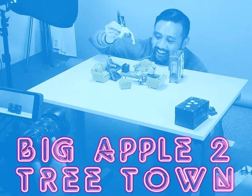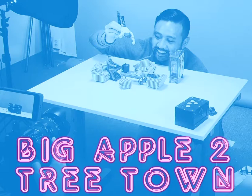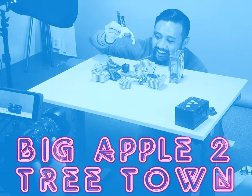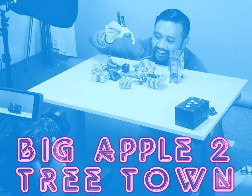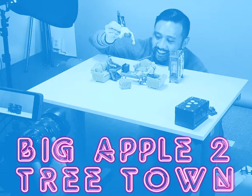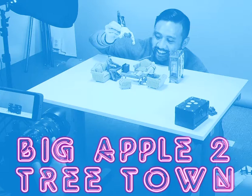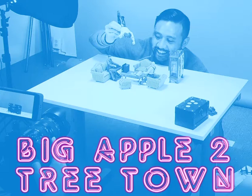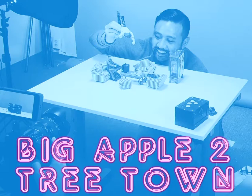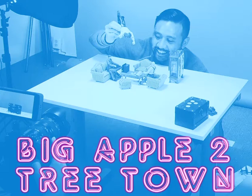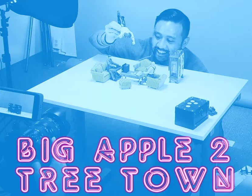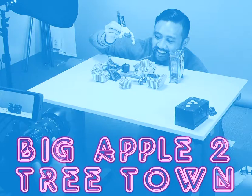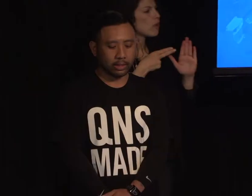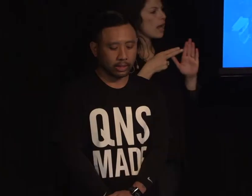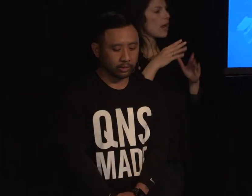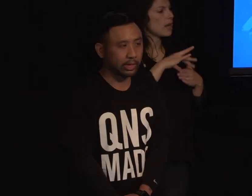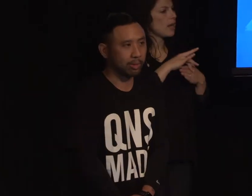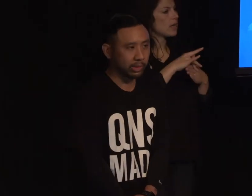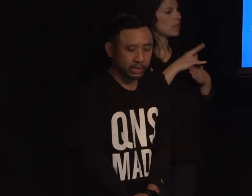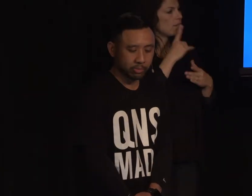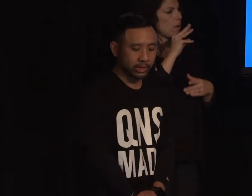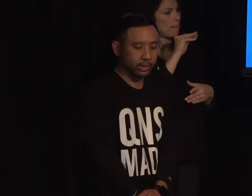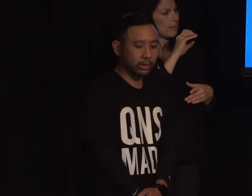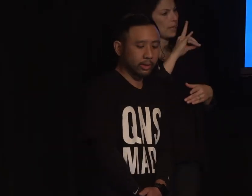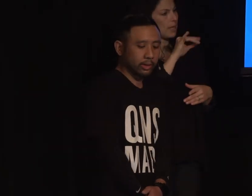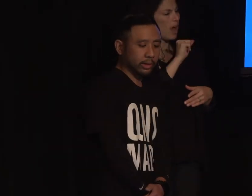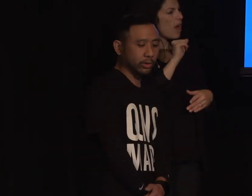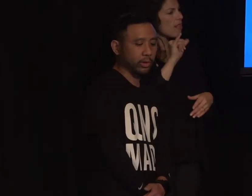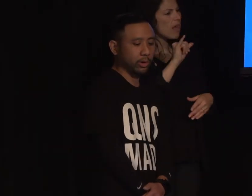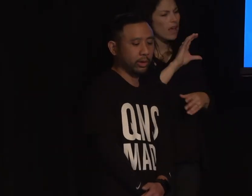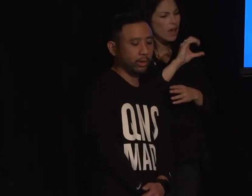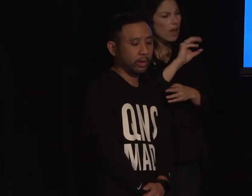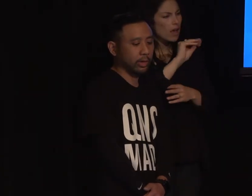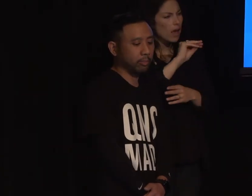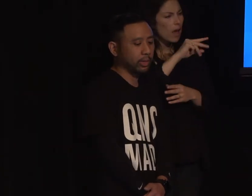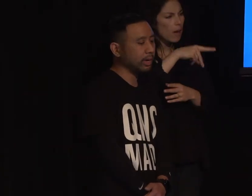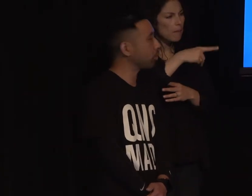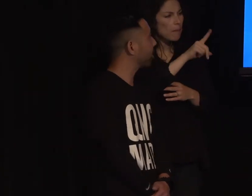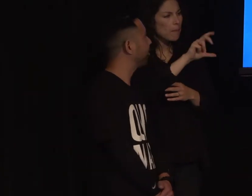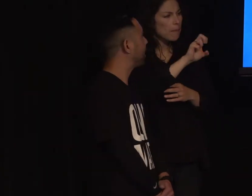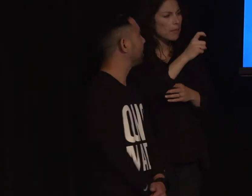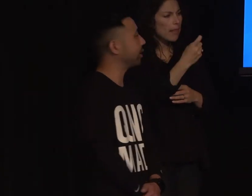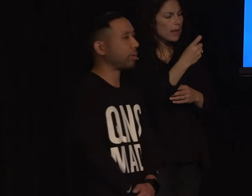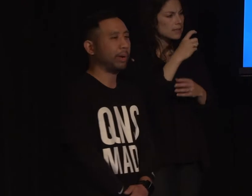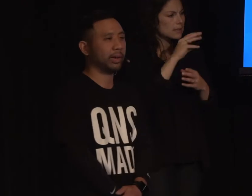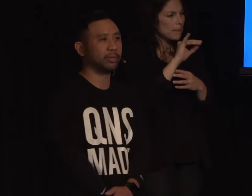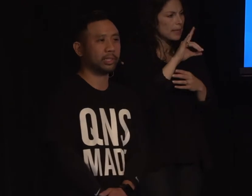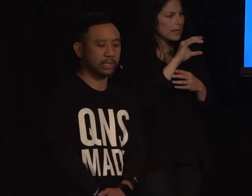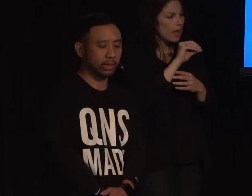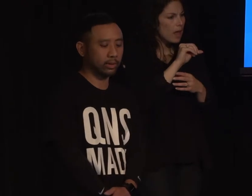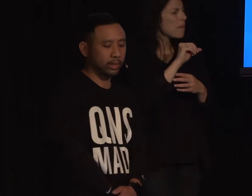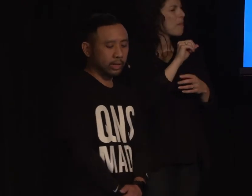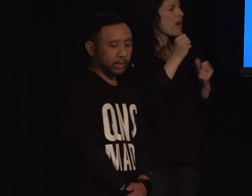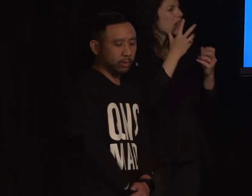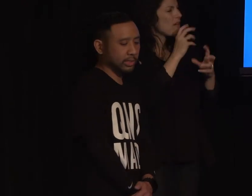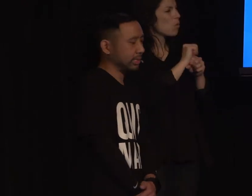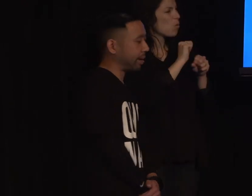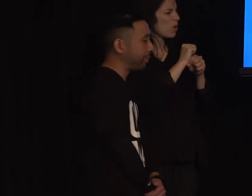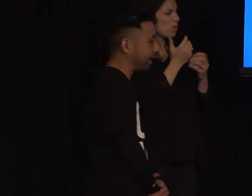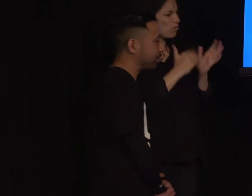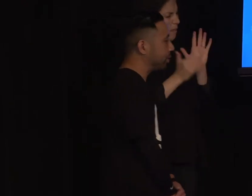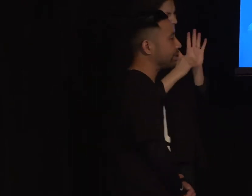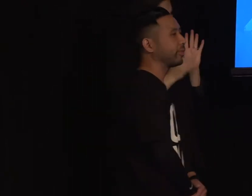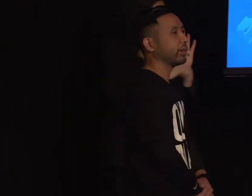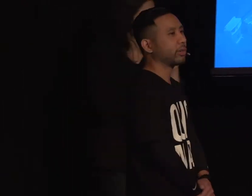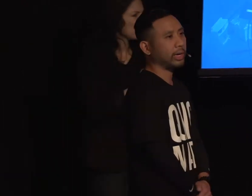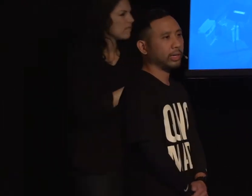content for media publishers like Complex Media in New York but a lot of the work felt kind of repetitive and stale. It was the